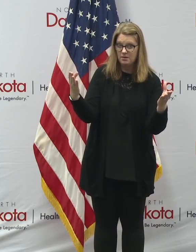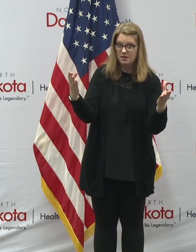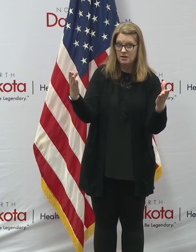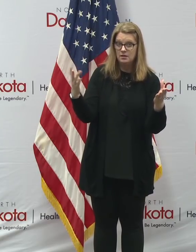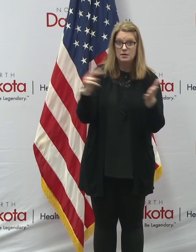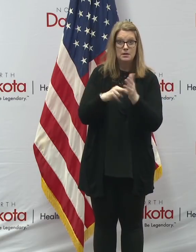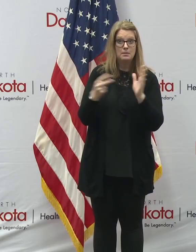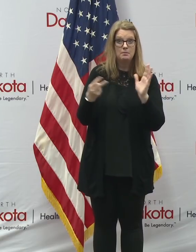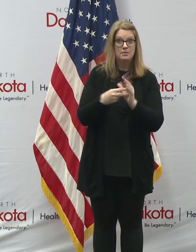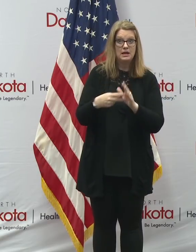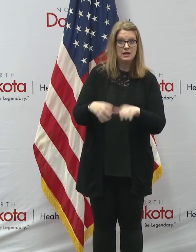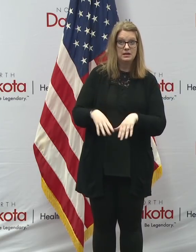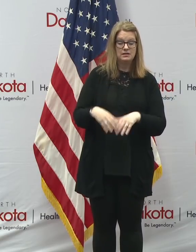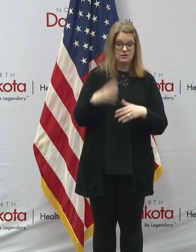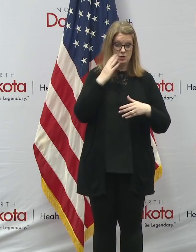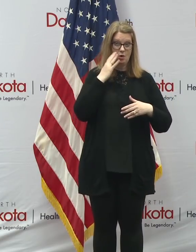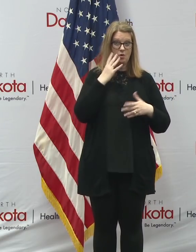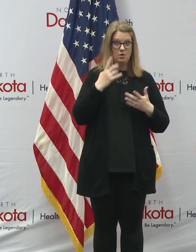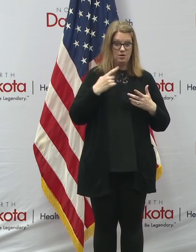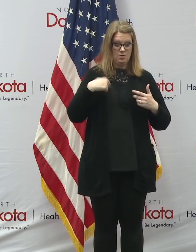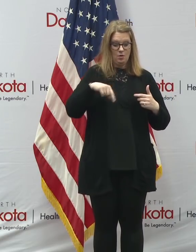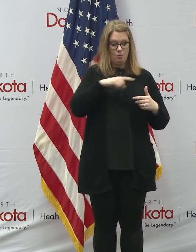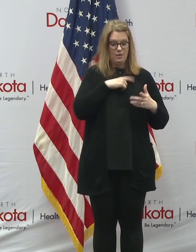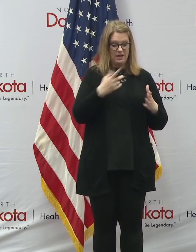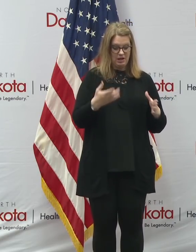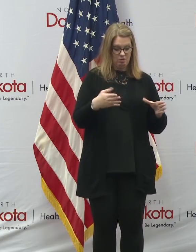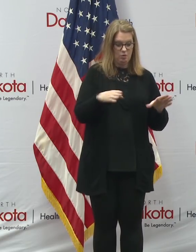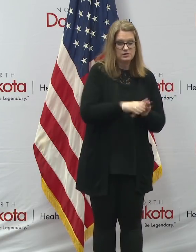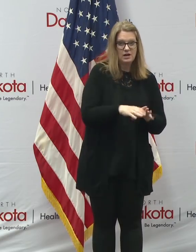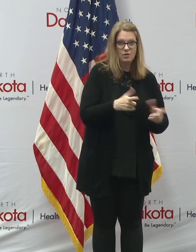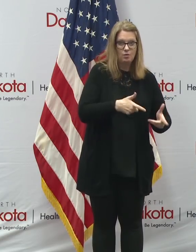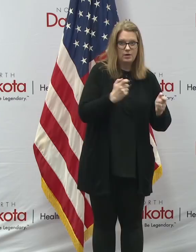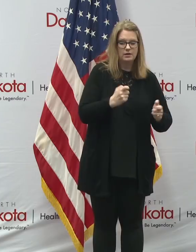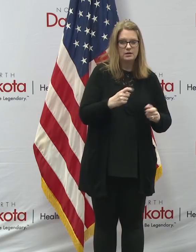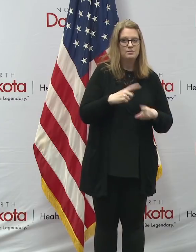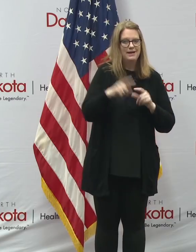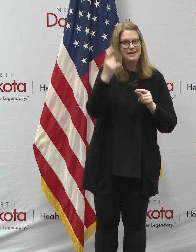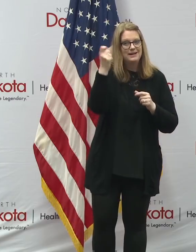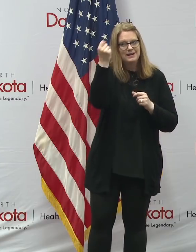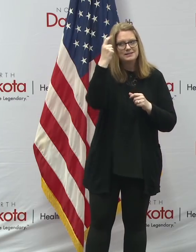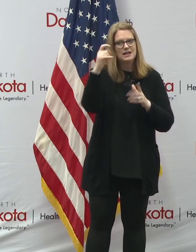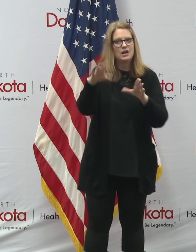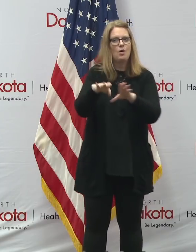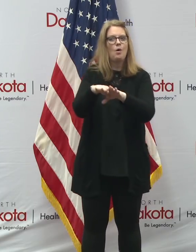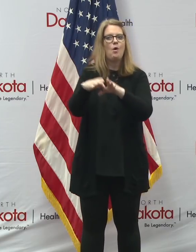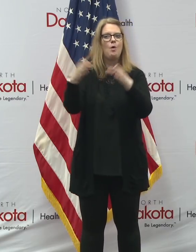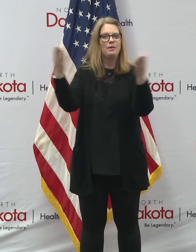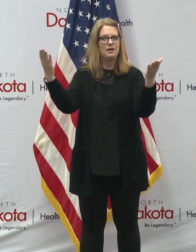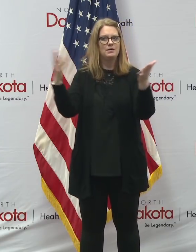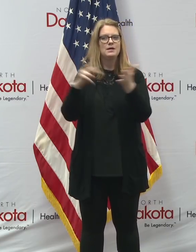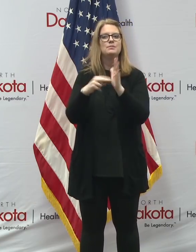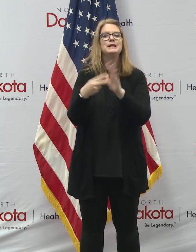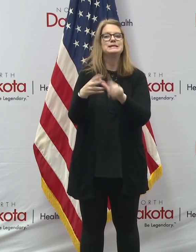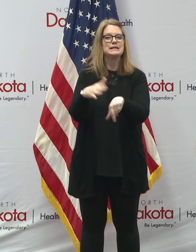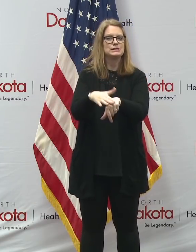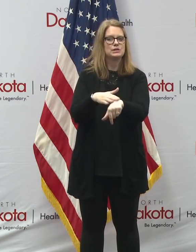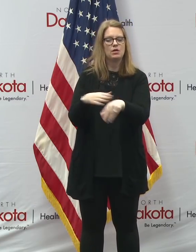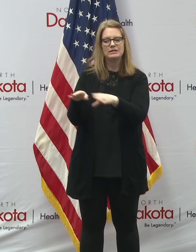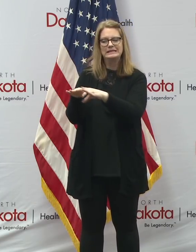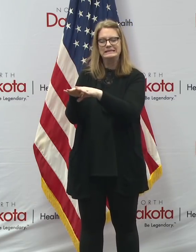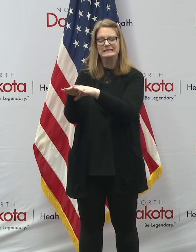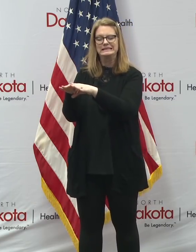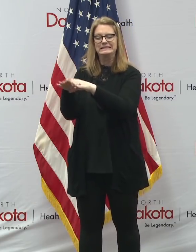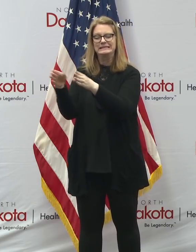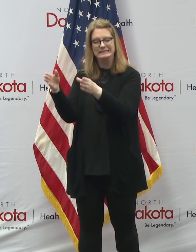going to open up the way we close down. We close down very quickly when we open it up. It's going to be turning the spigot on slowly. We said